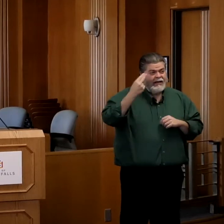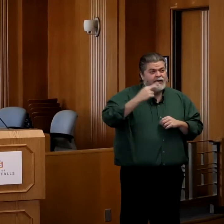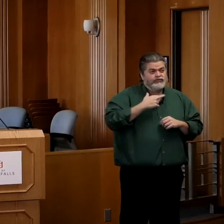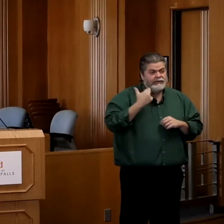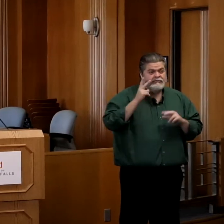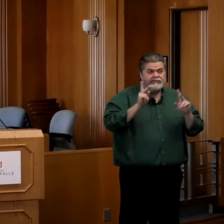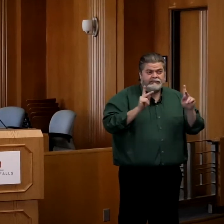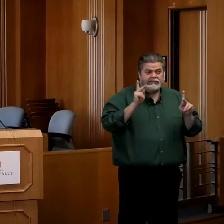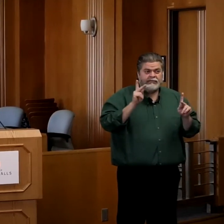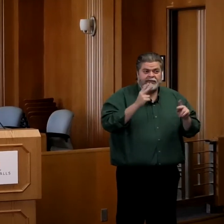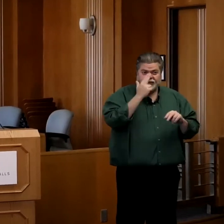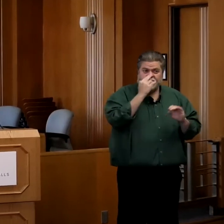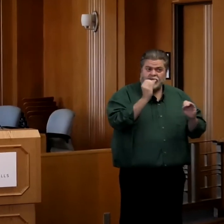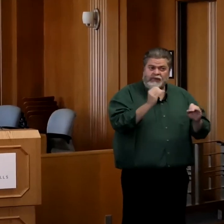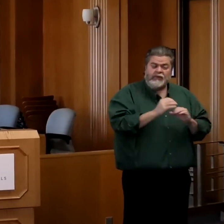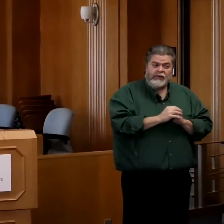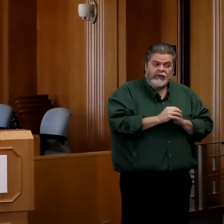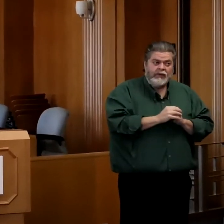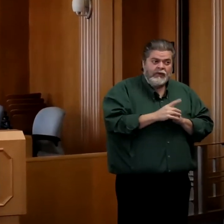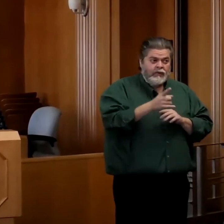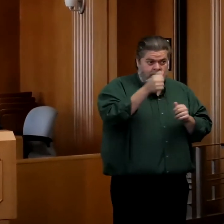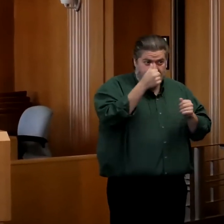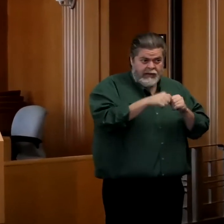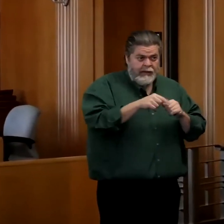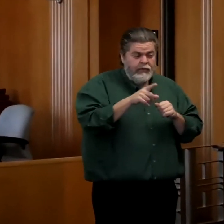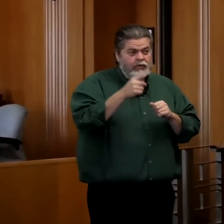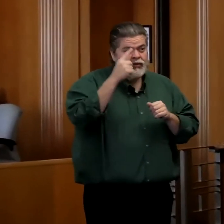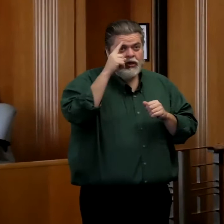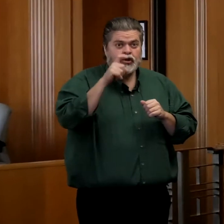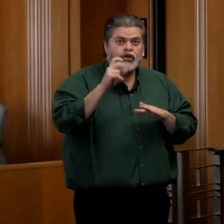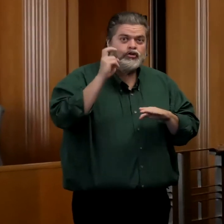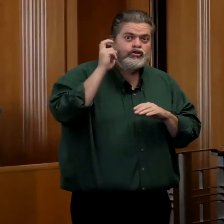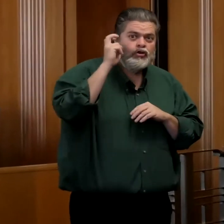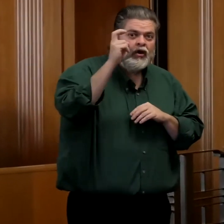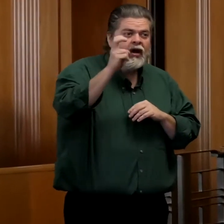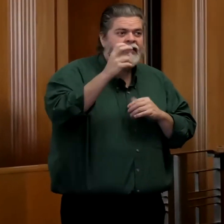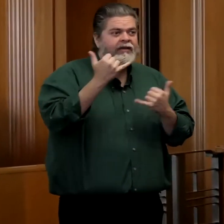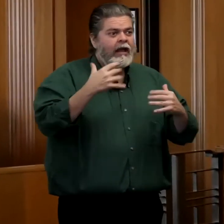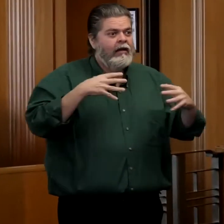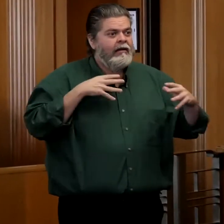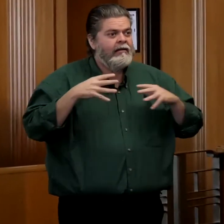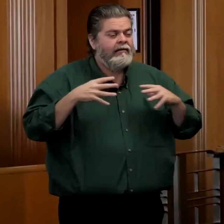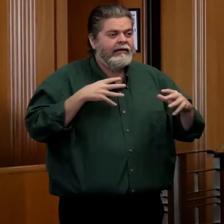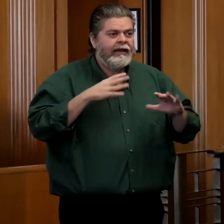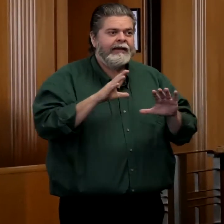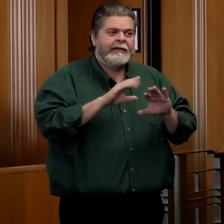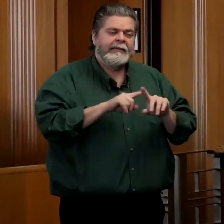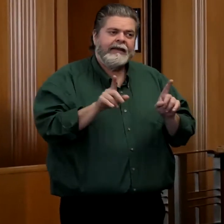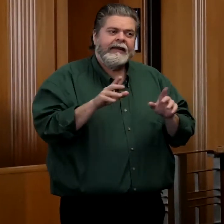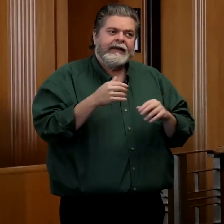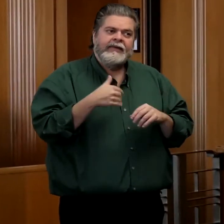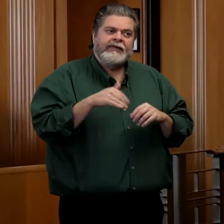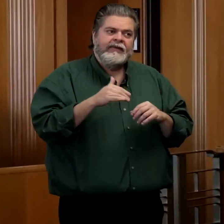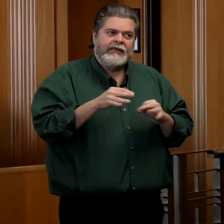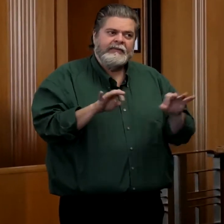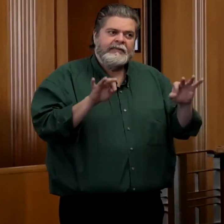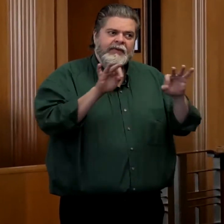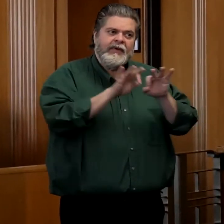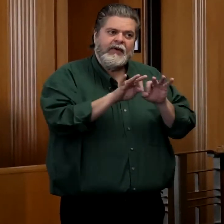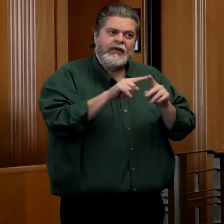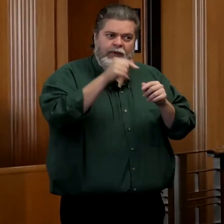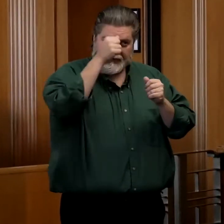so in particular, really, that consideration of whether or not to travel right now is one that's of particular importance.